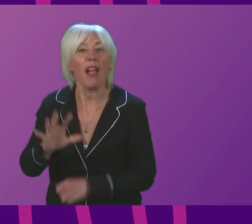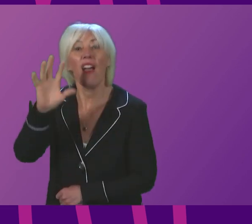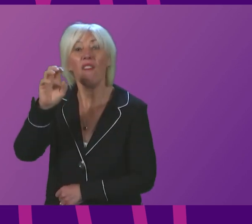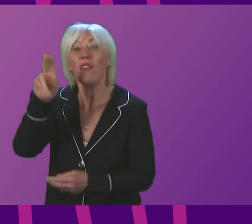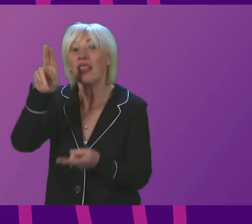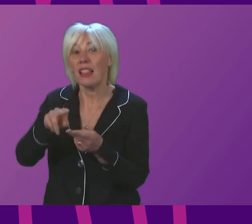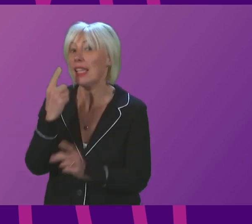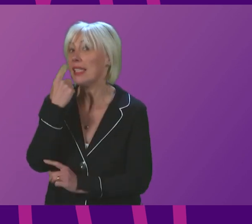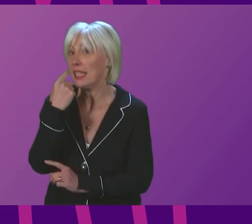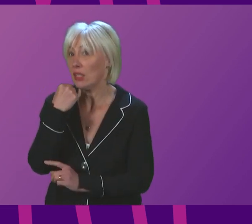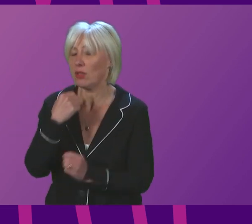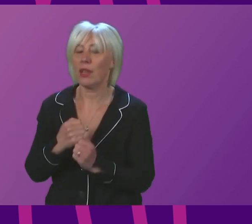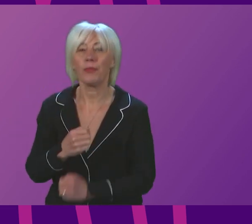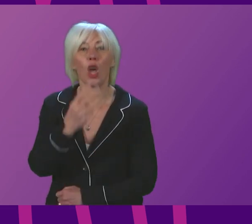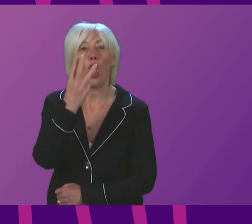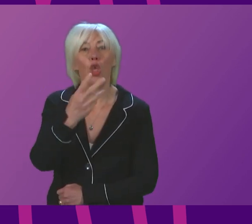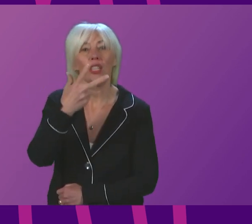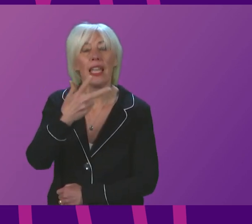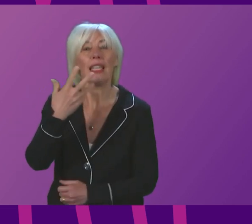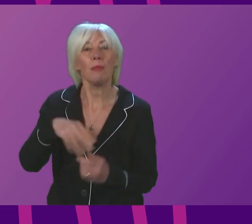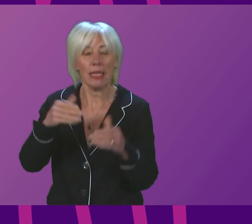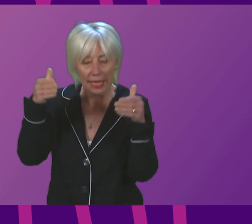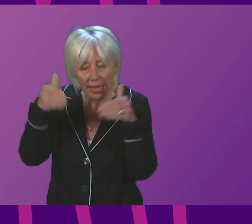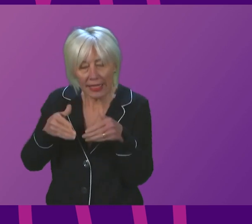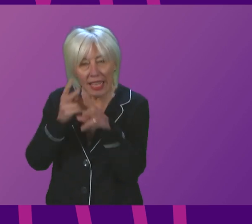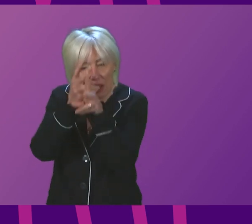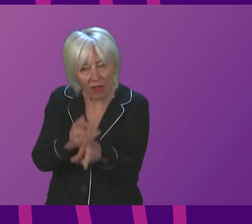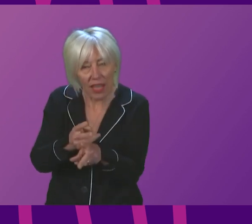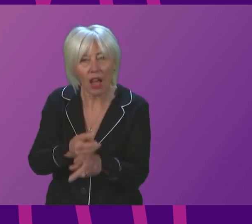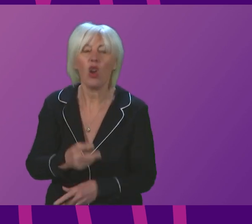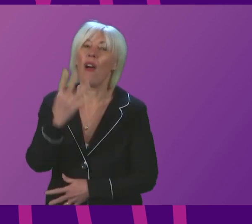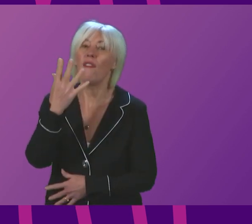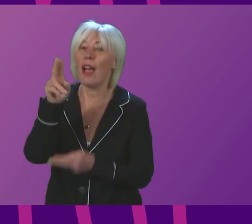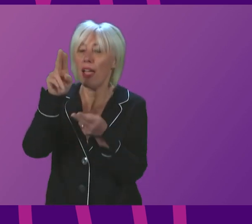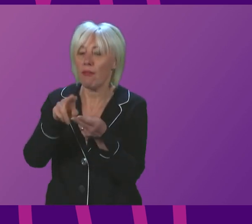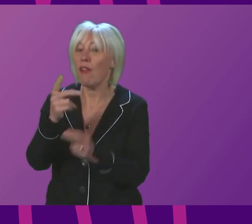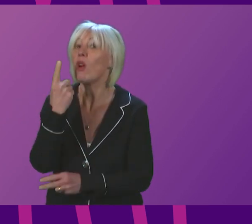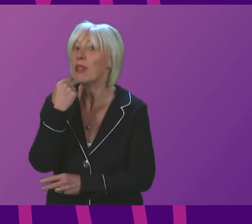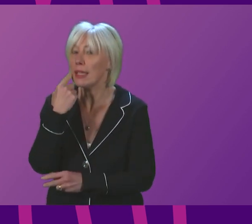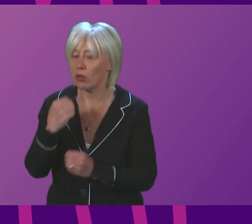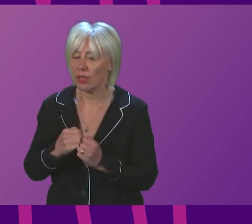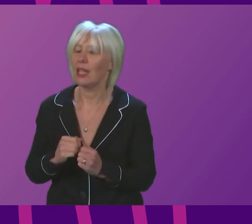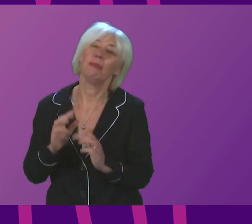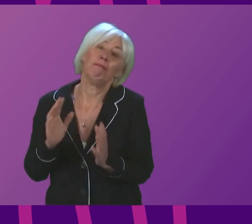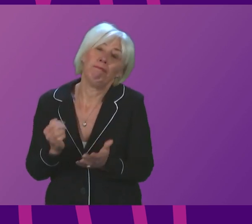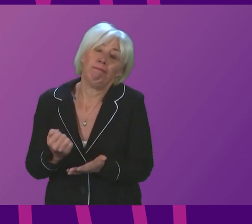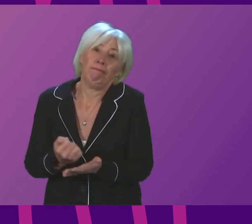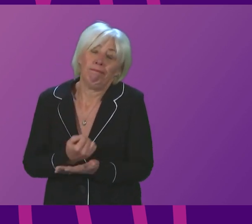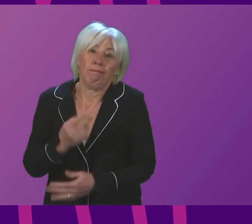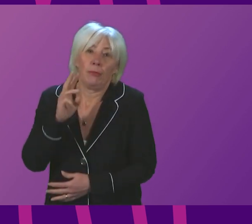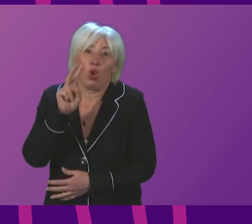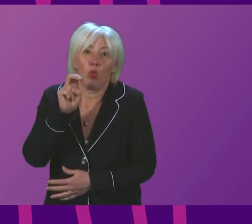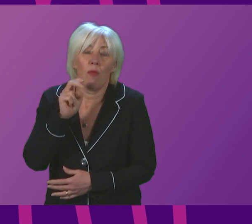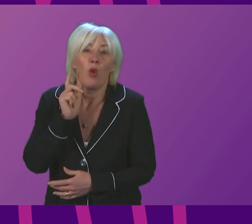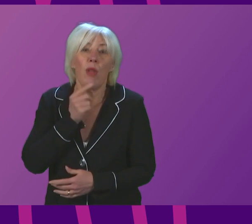than yesterday, and 38 people are in intensive care, which is five fewer than yesterday. Sadly, a further 12 deaths have